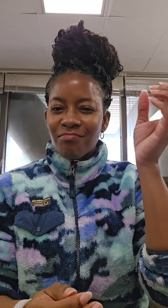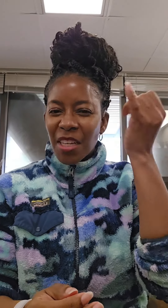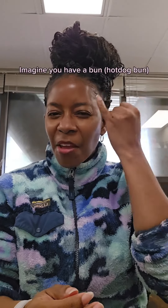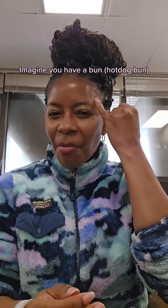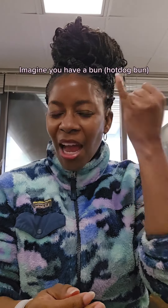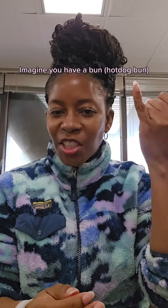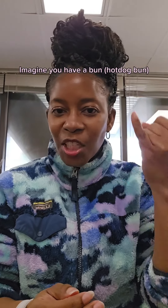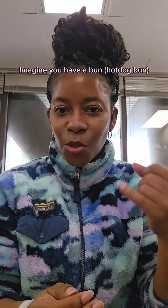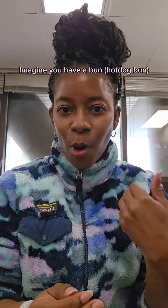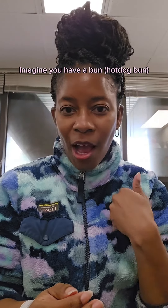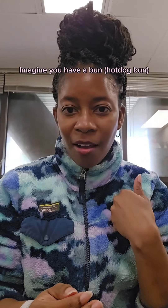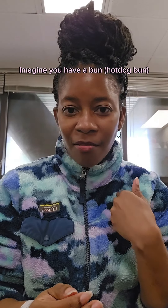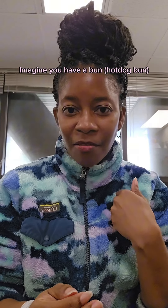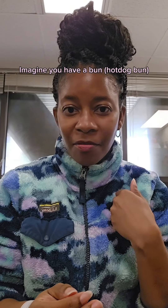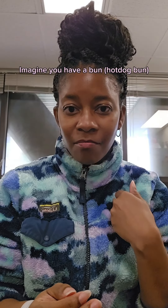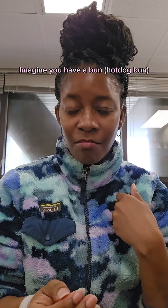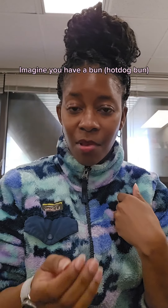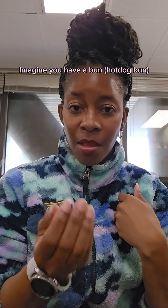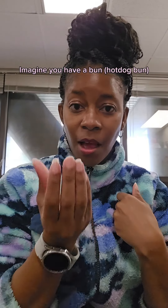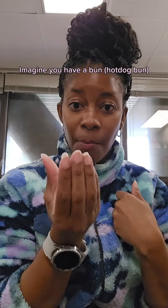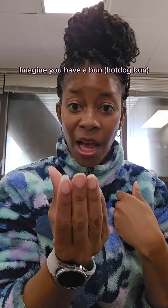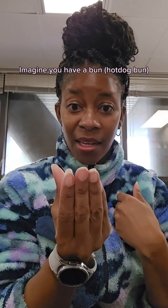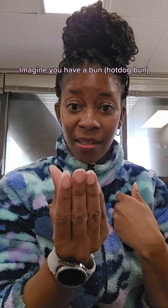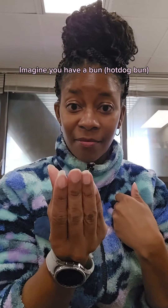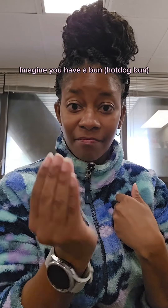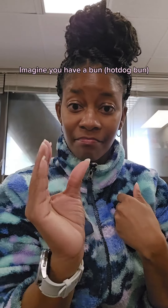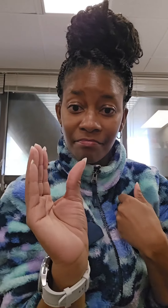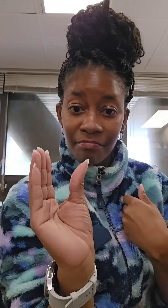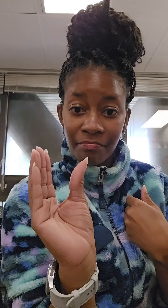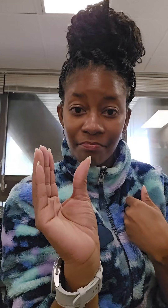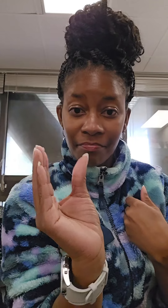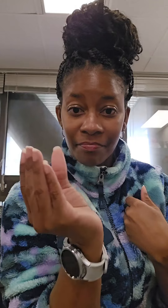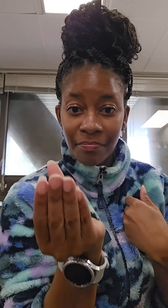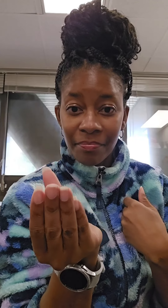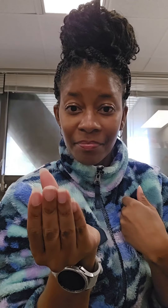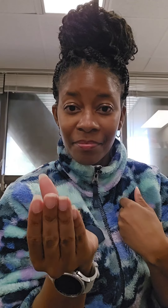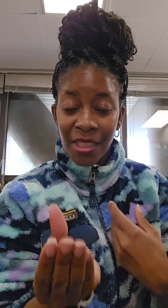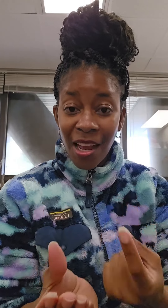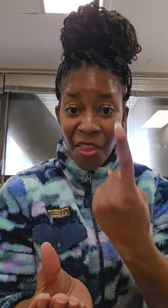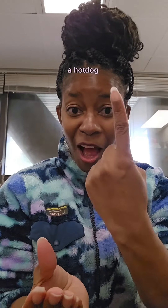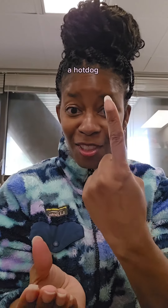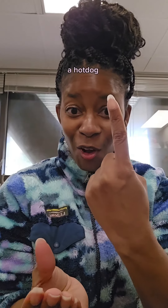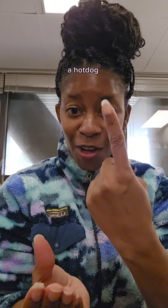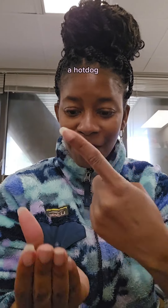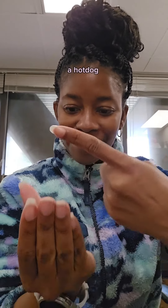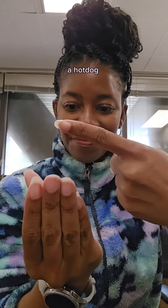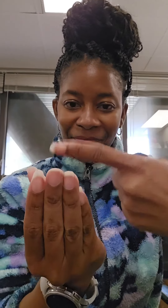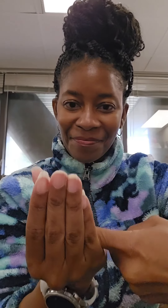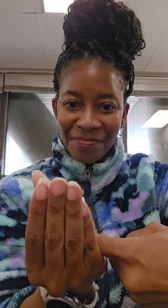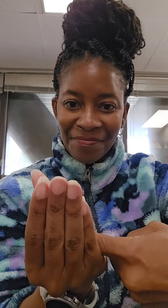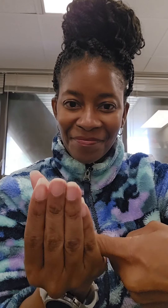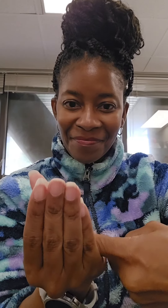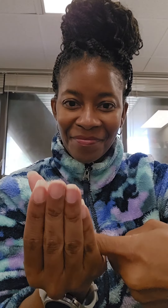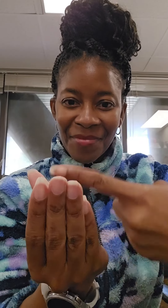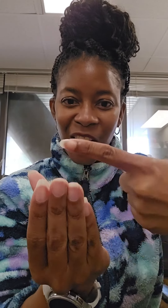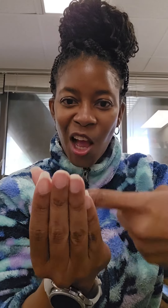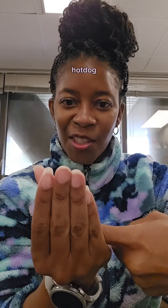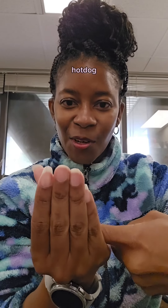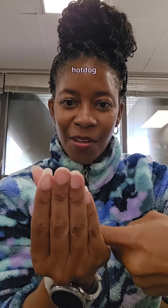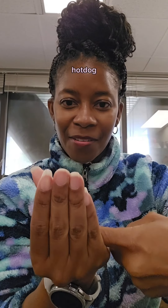Imagine you have a bun and a hot dog. Hot dog.